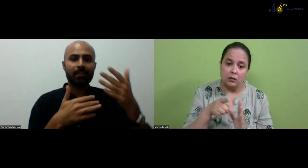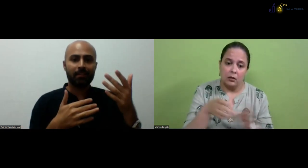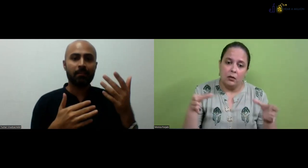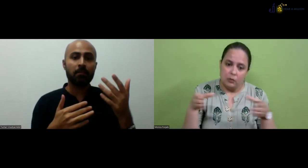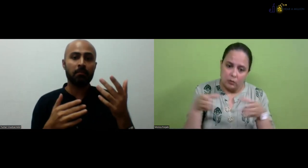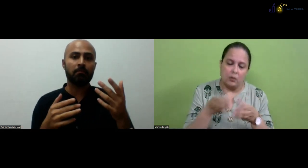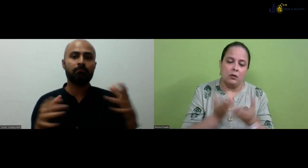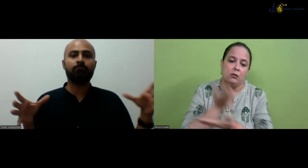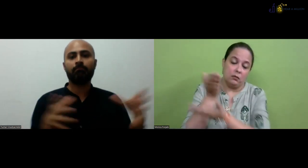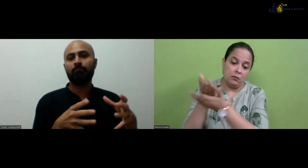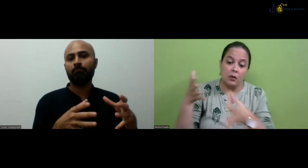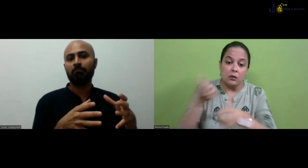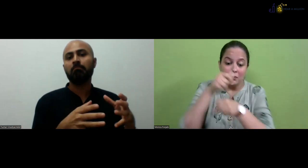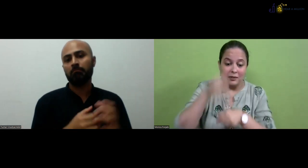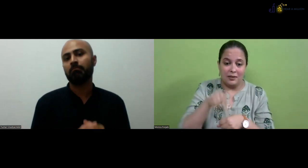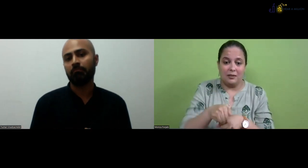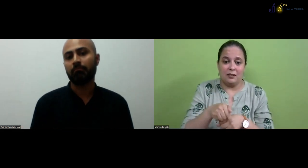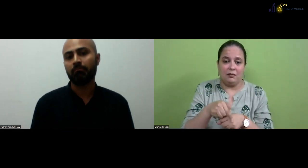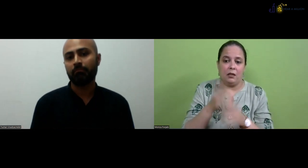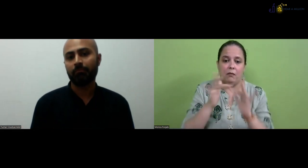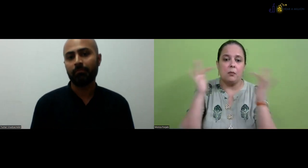uh, plan, a separate group, working group.